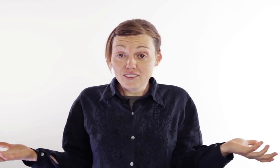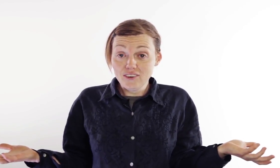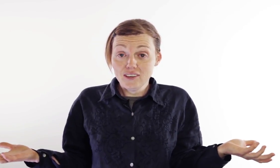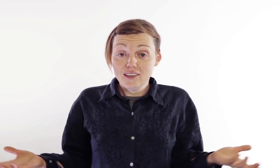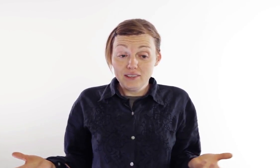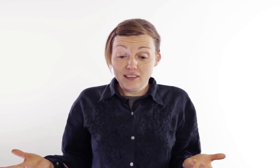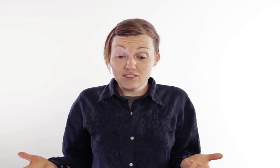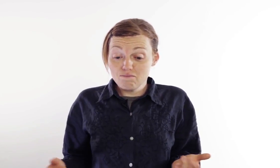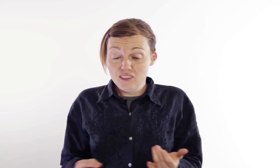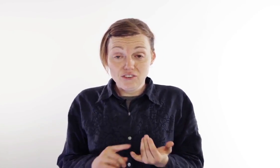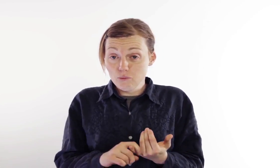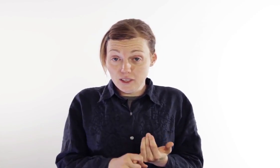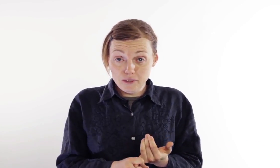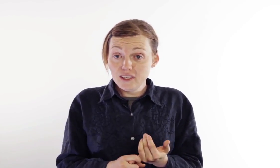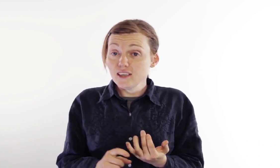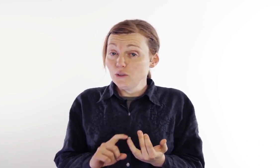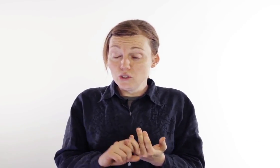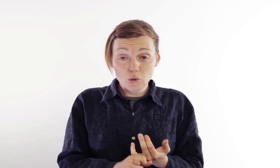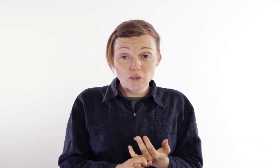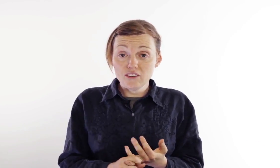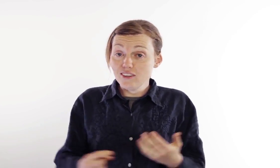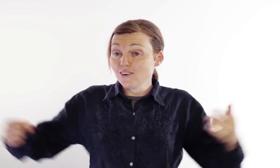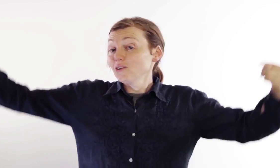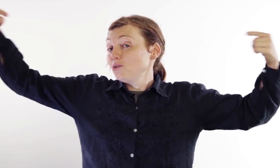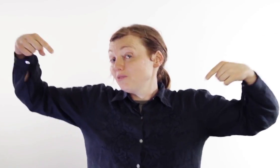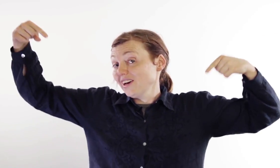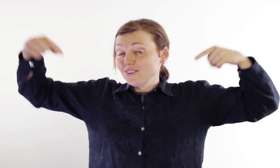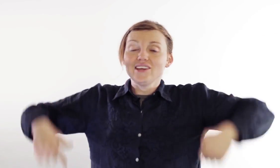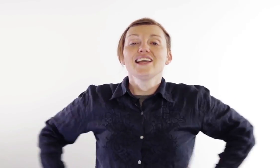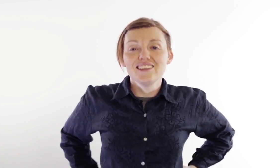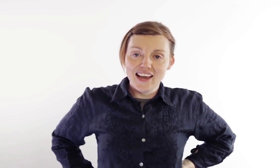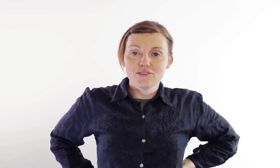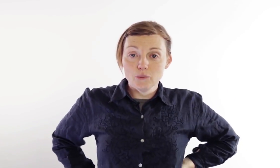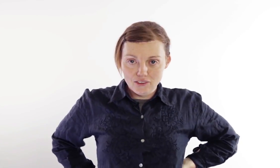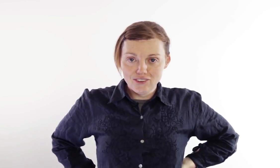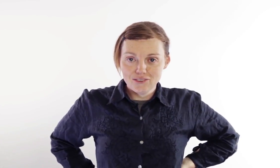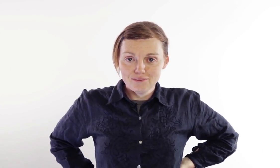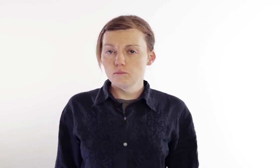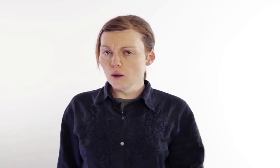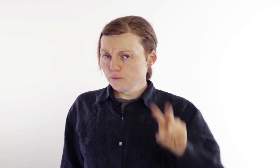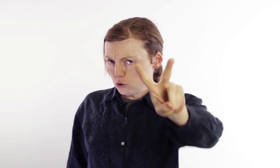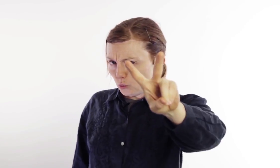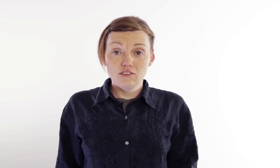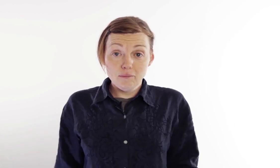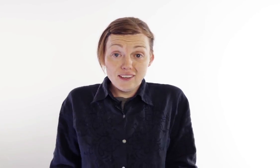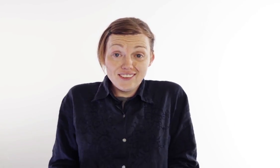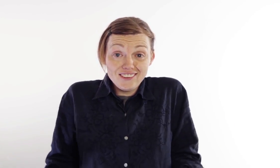answer. Because it's on Wikipedia, you can Google this, and there are YouTube channels dedicated to answering questions. Problem two. Some things you